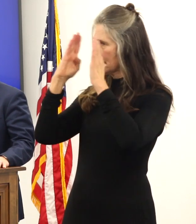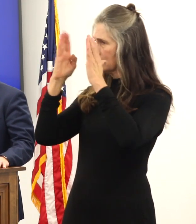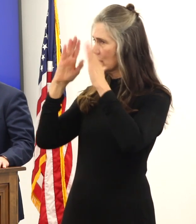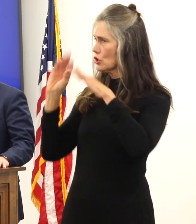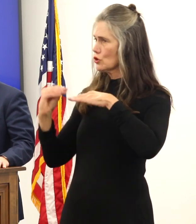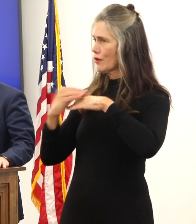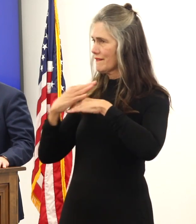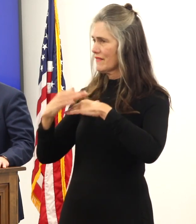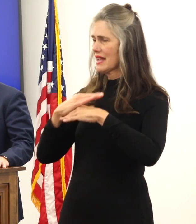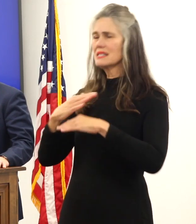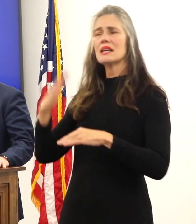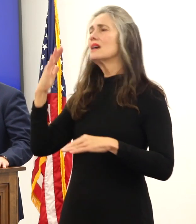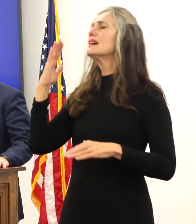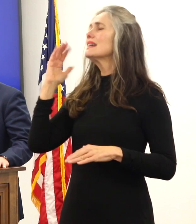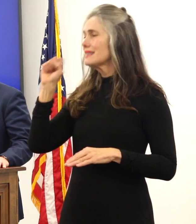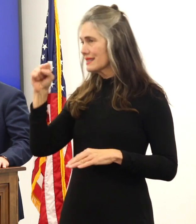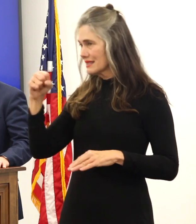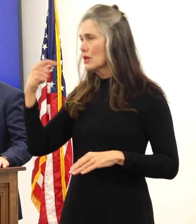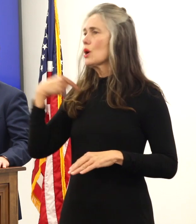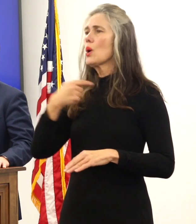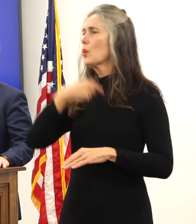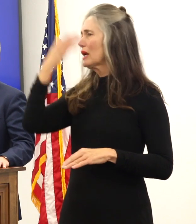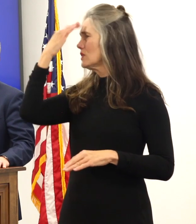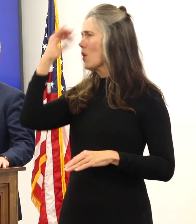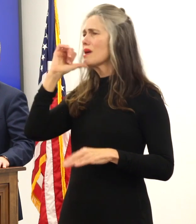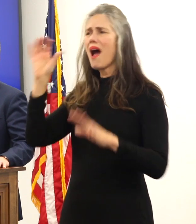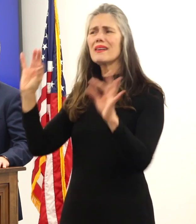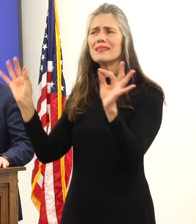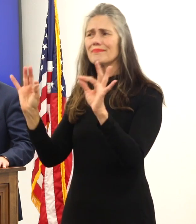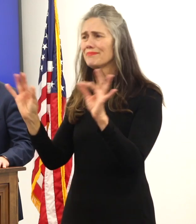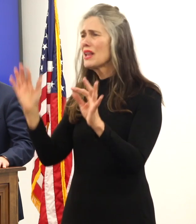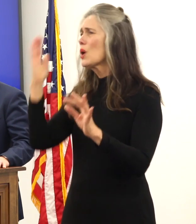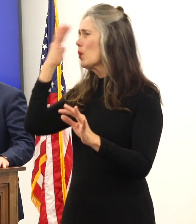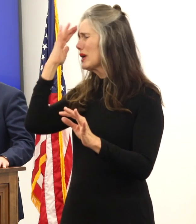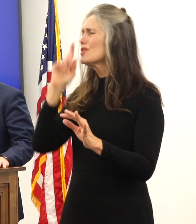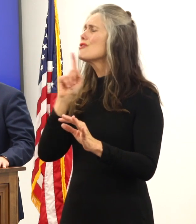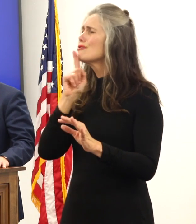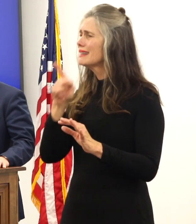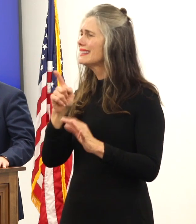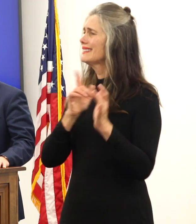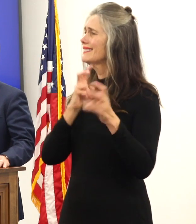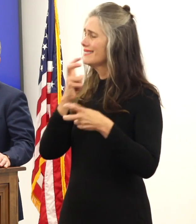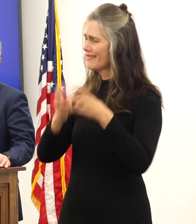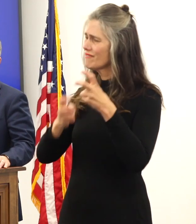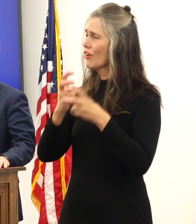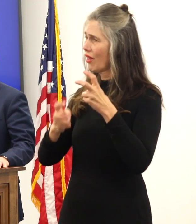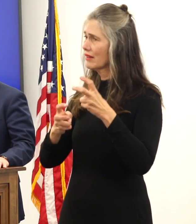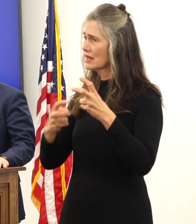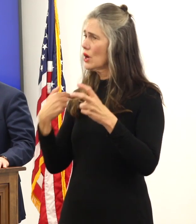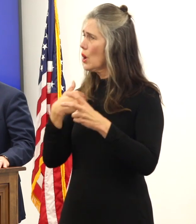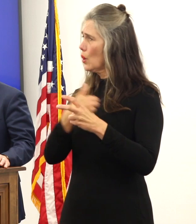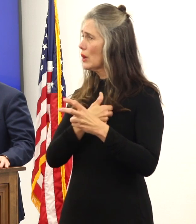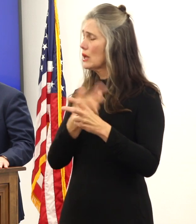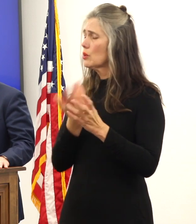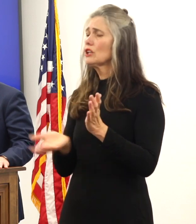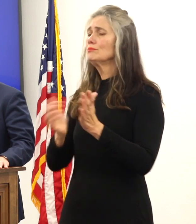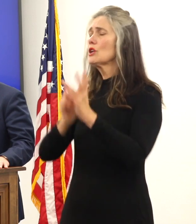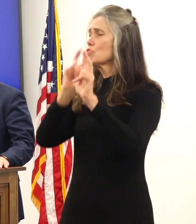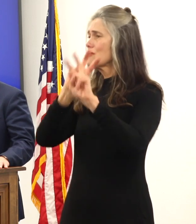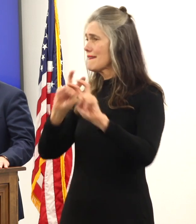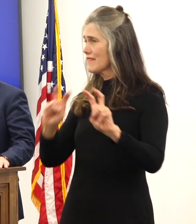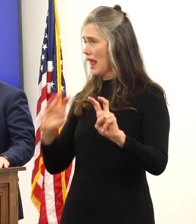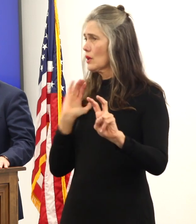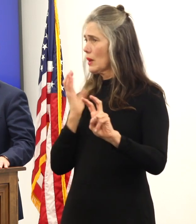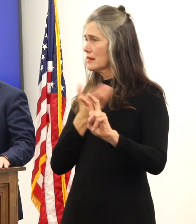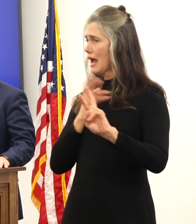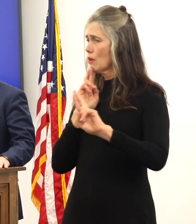know we know this is a very difficult time for everybody we're going to reevaluate these measures in two weeks and in consultation with dr bornstein